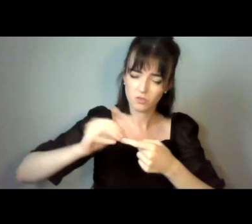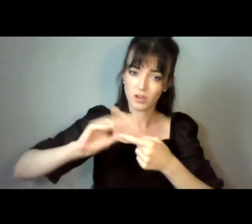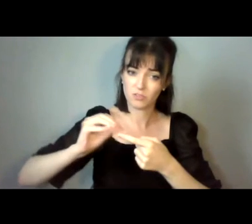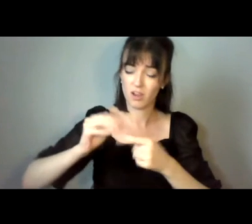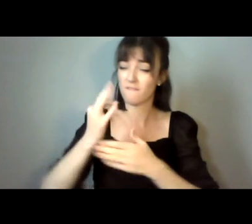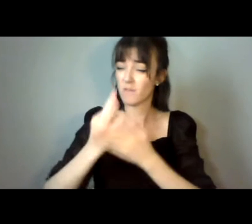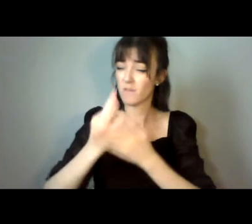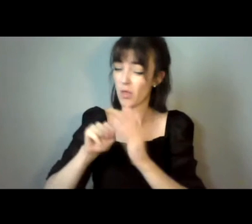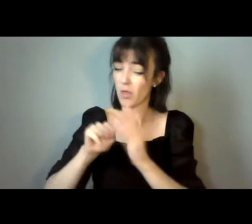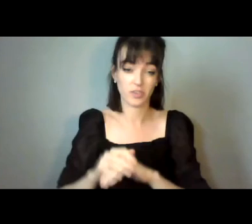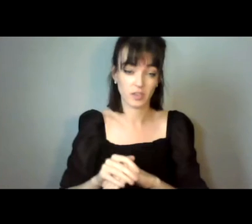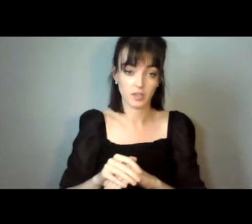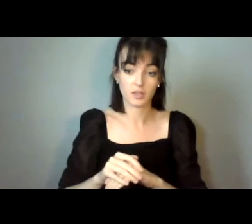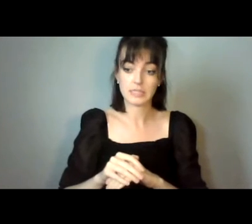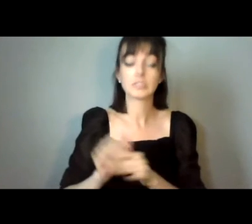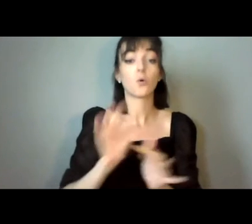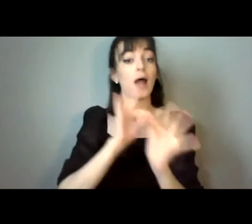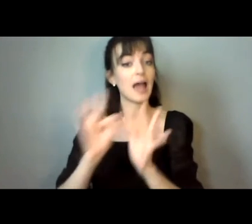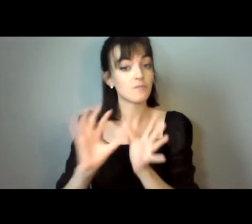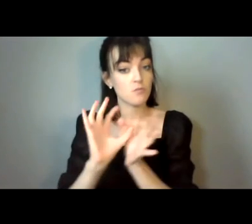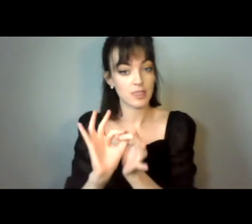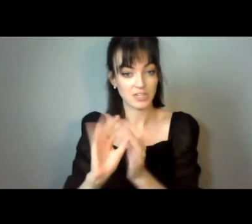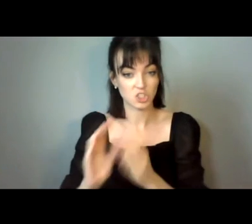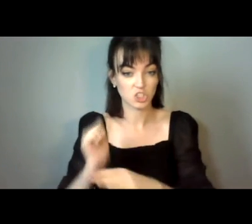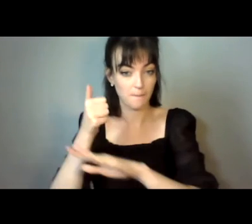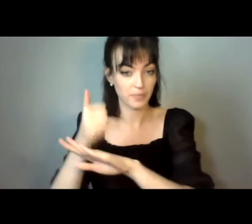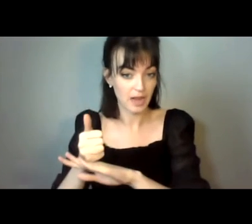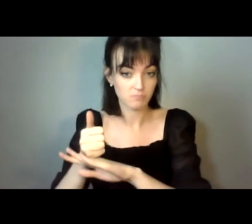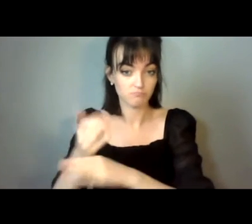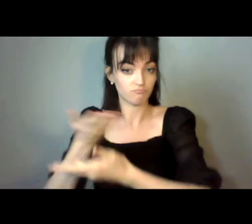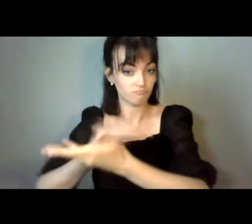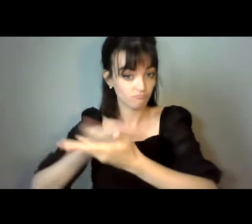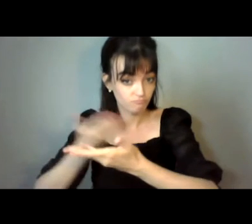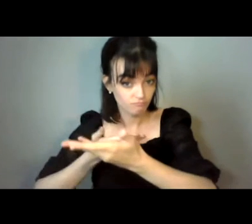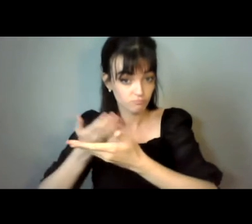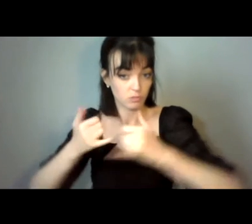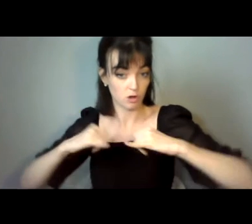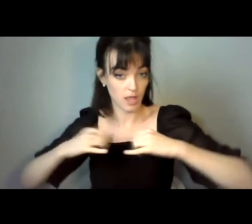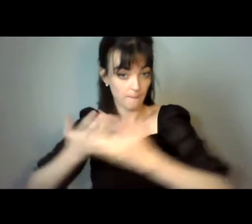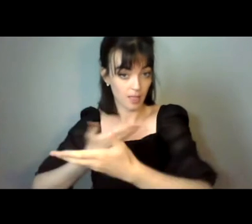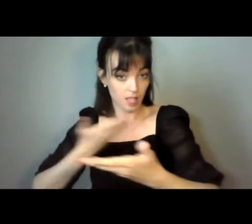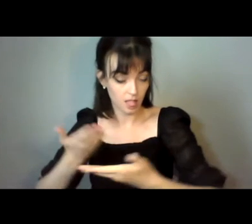Not until a relation is established and the dialogue has started and the PO starts getting commissions from his client.